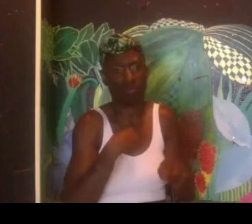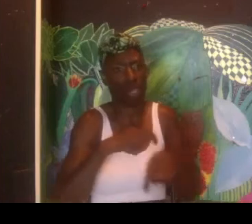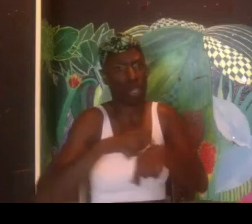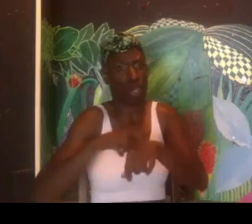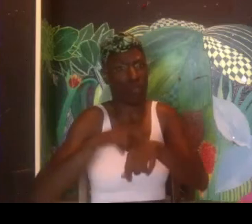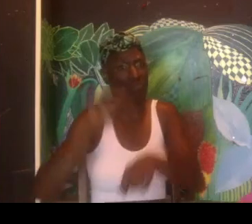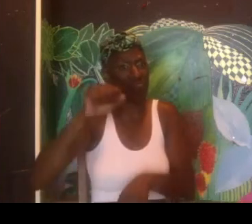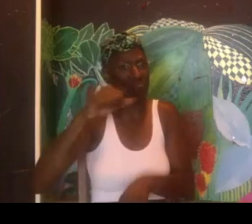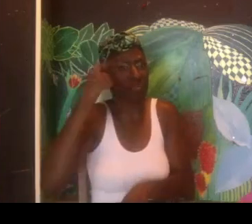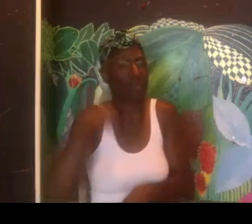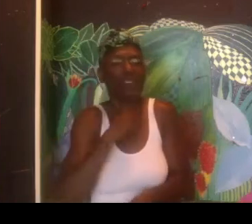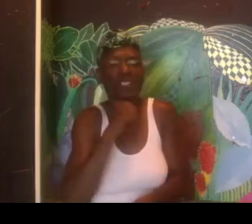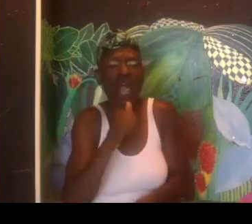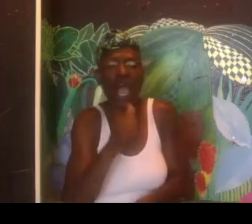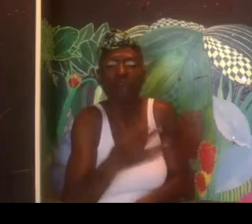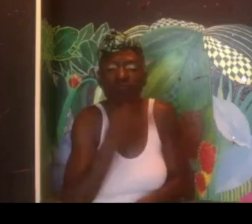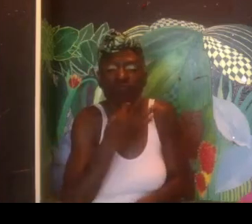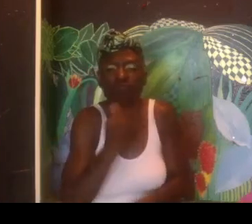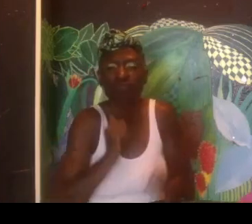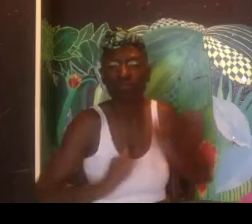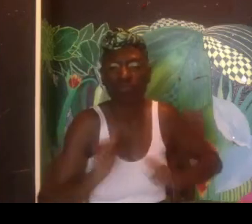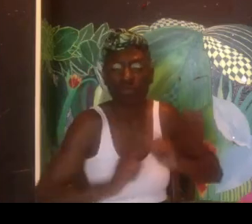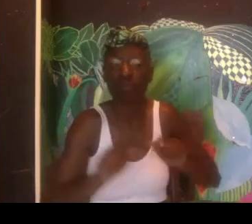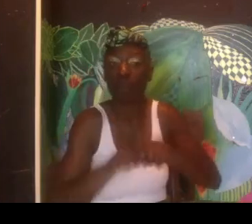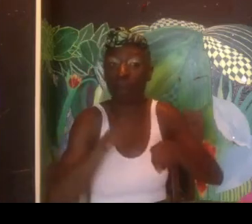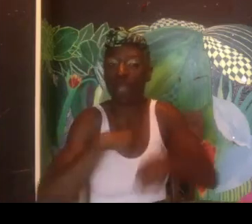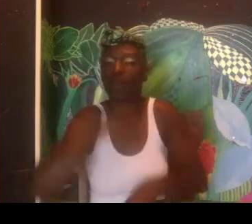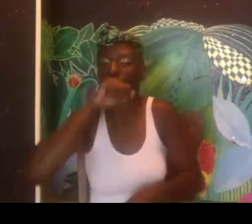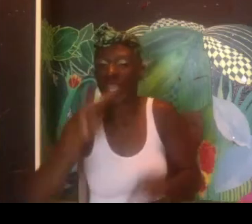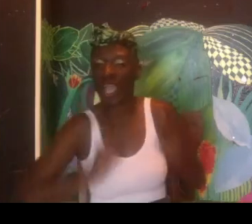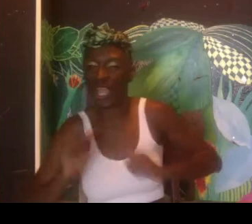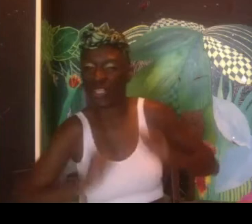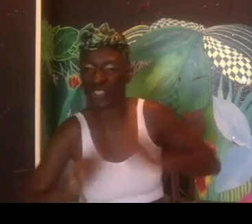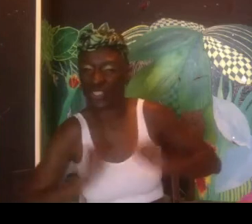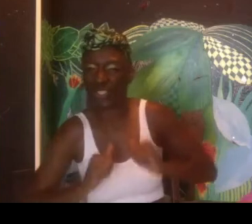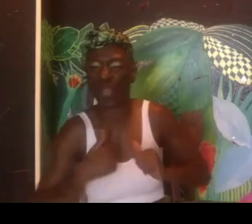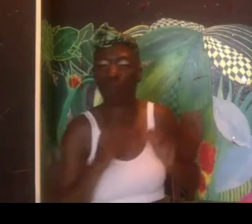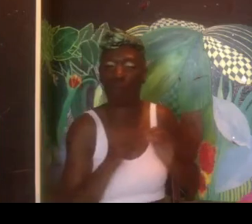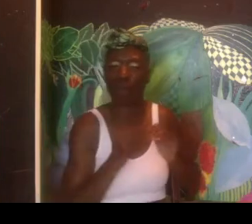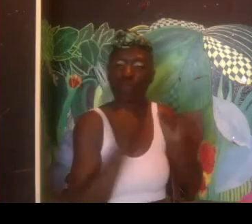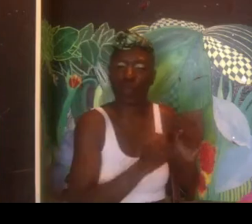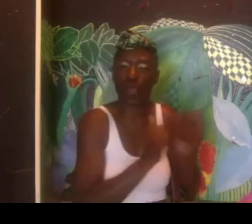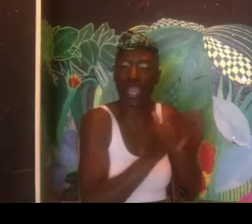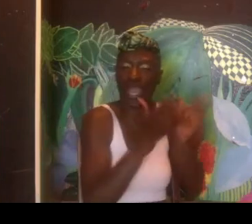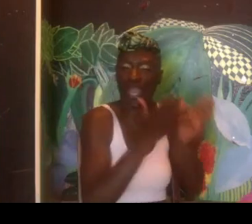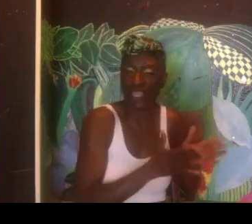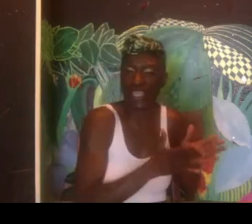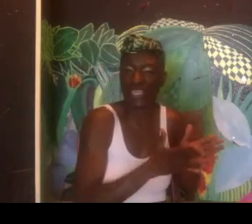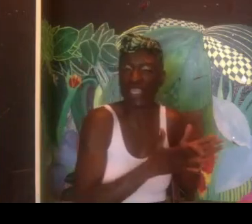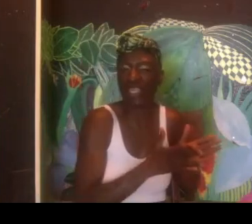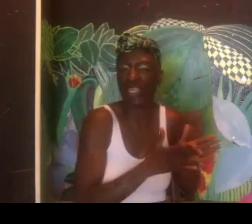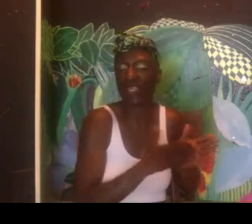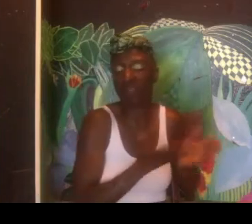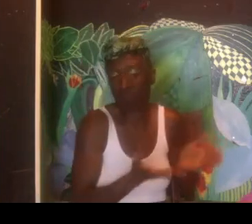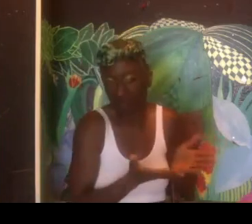countries who came. So I attended that. And I have to admit, I was very nervous. I wasn't an actor at the time. I love acting, but